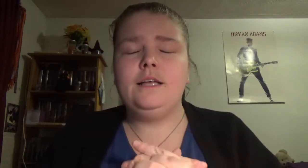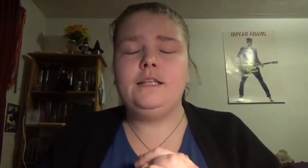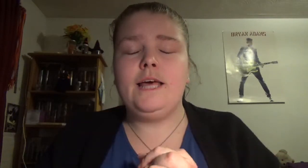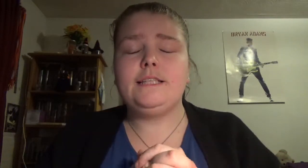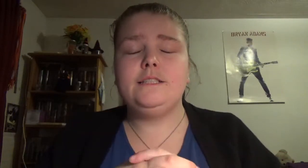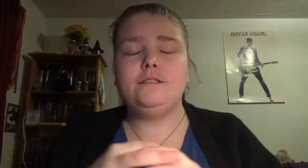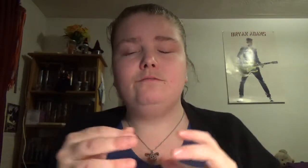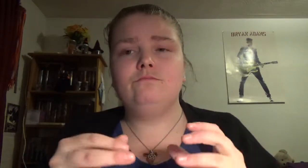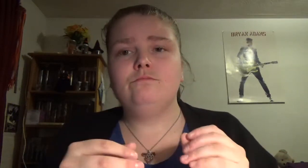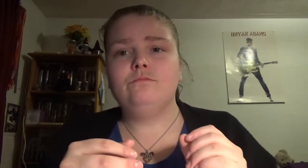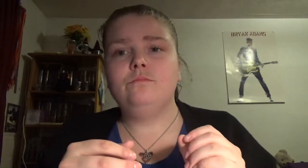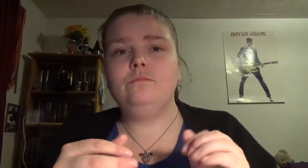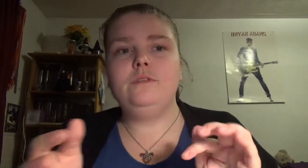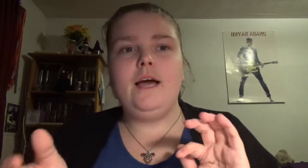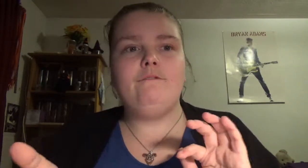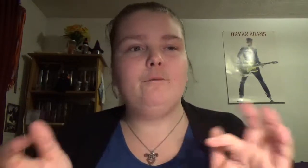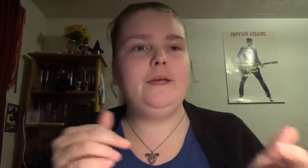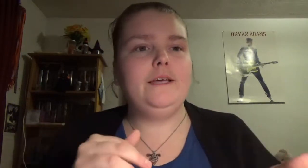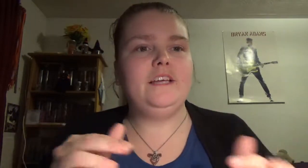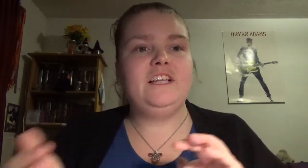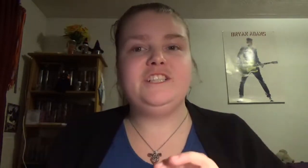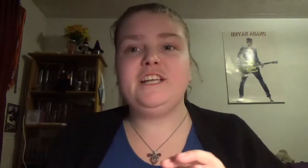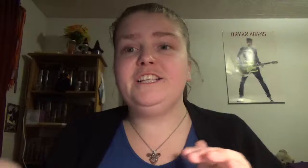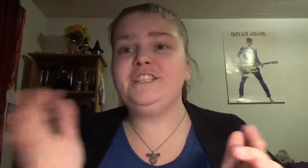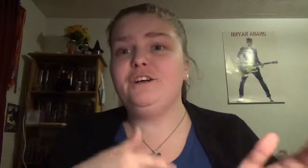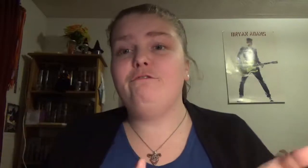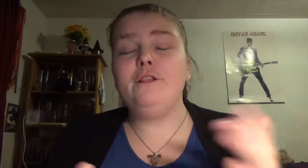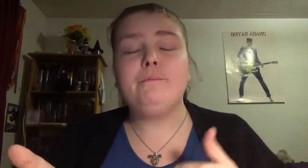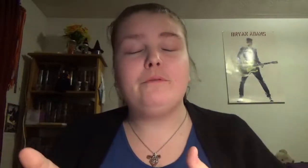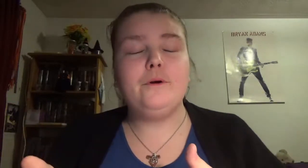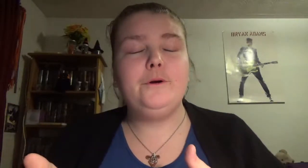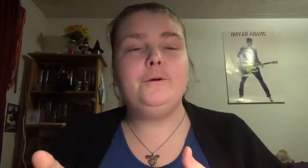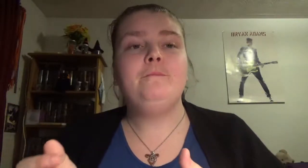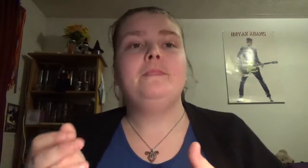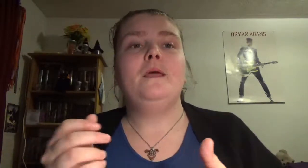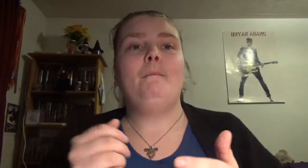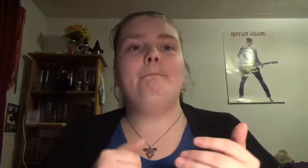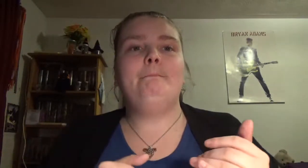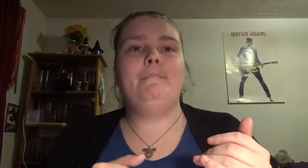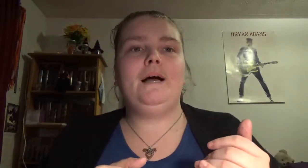like yeah for me it's a nice little flip through but